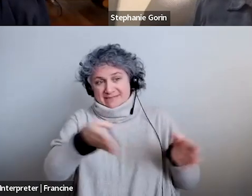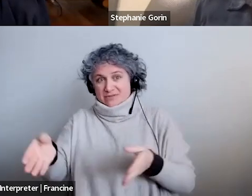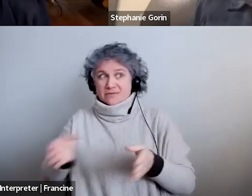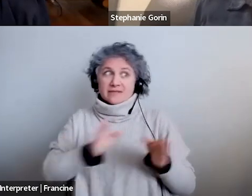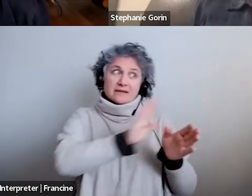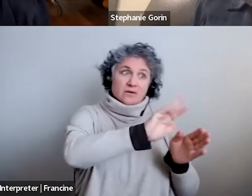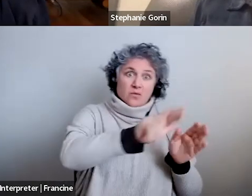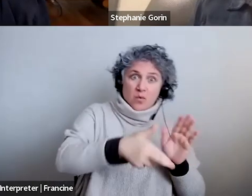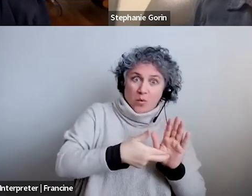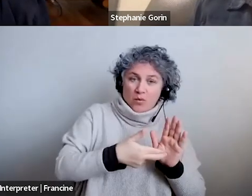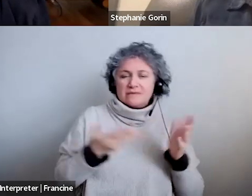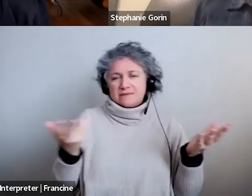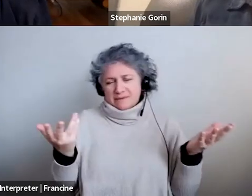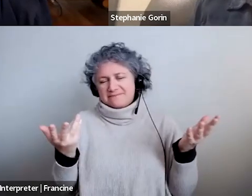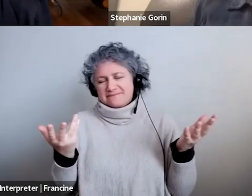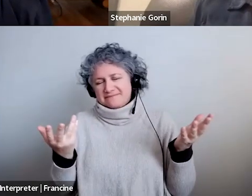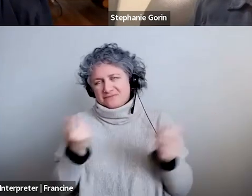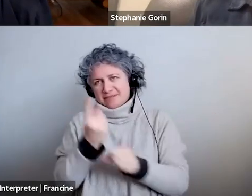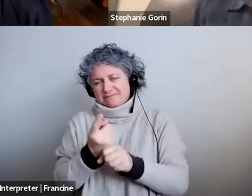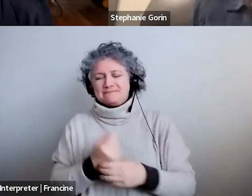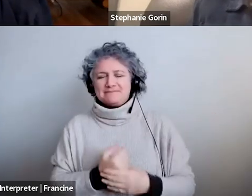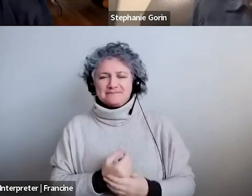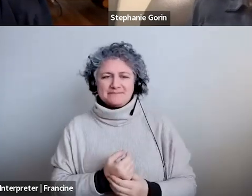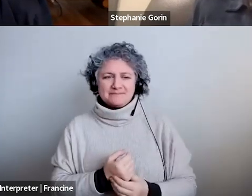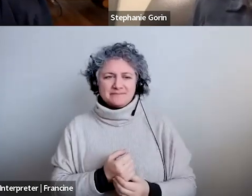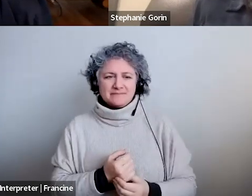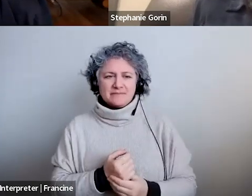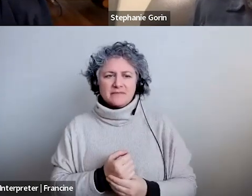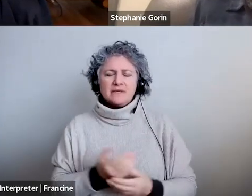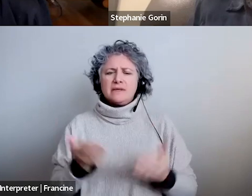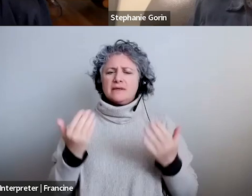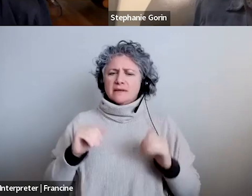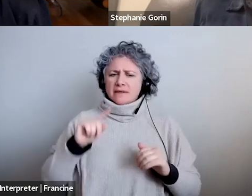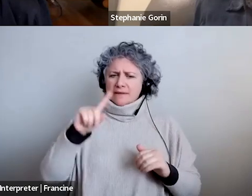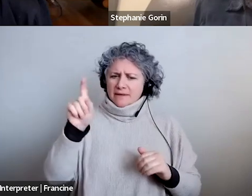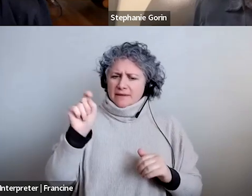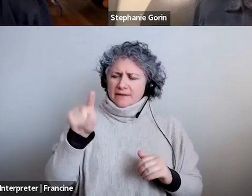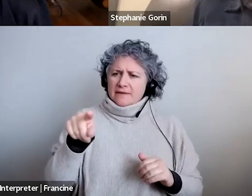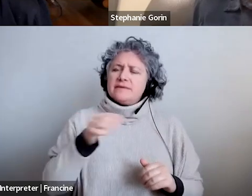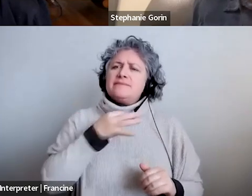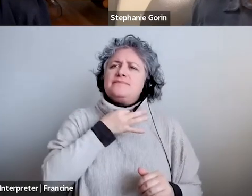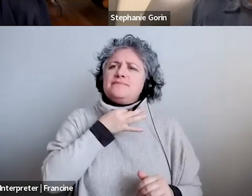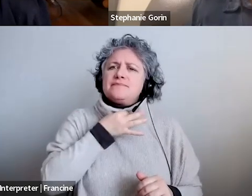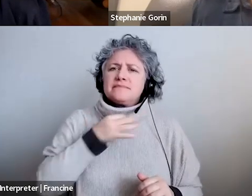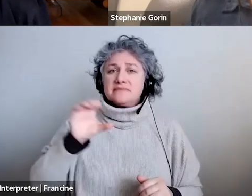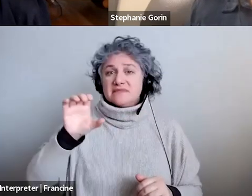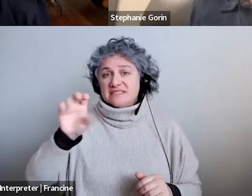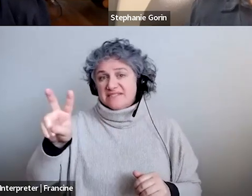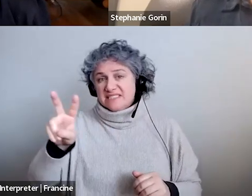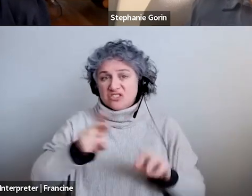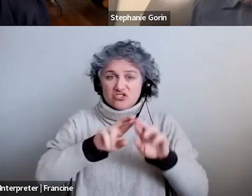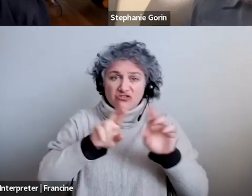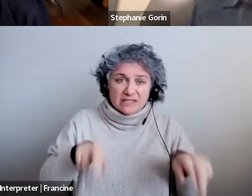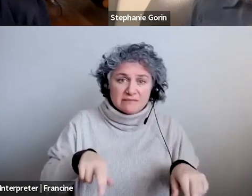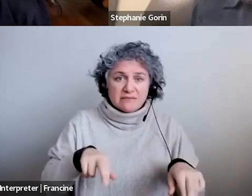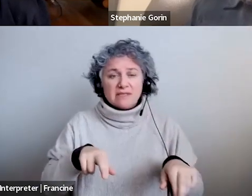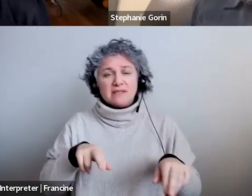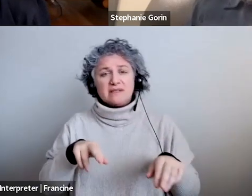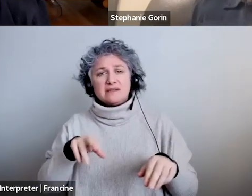um to what extent do cvs and resumes and credits